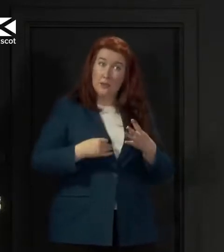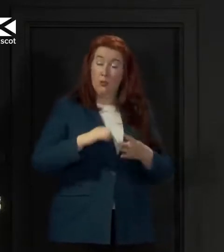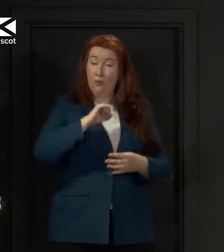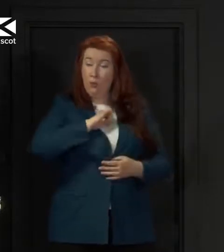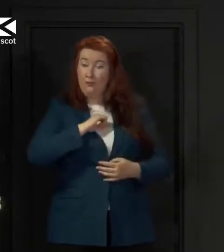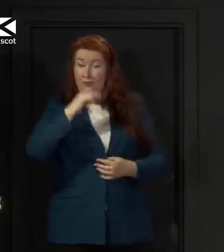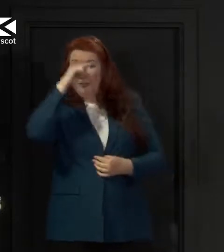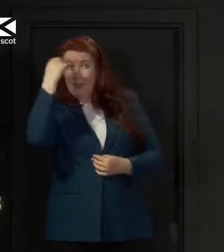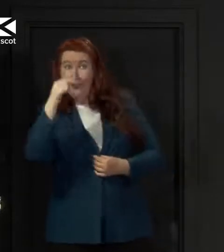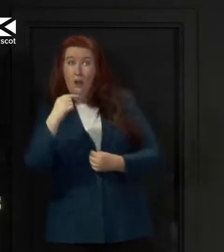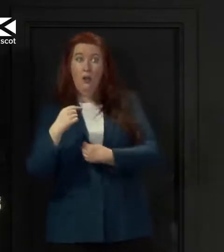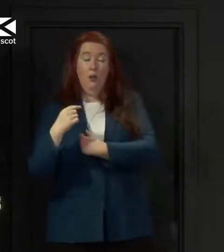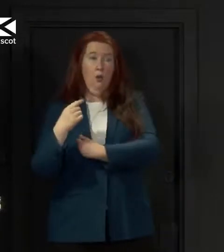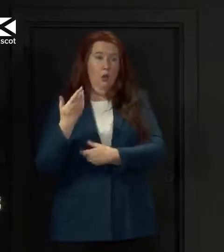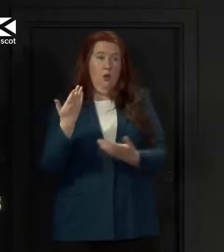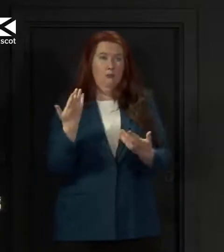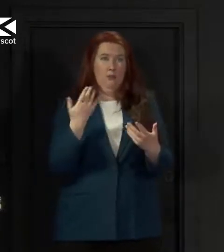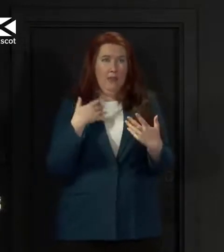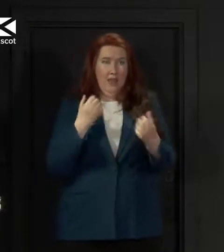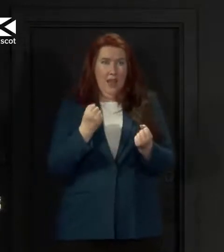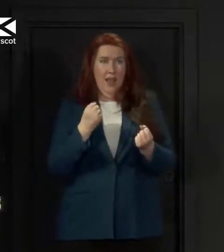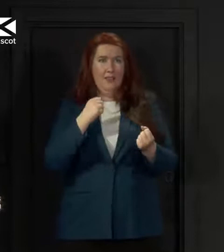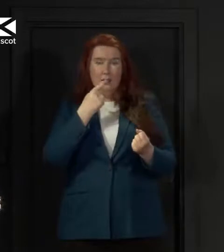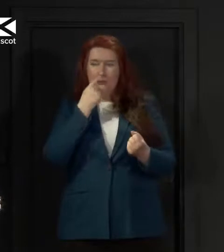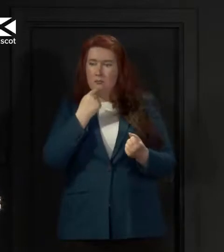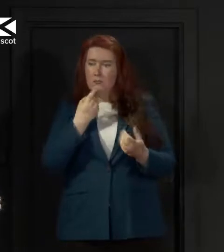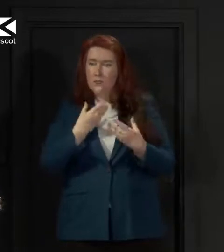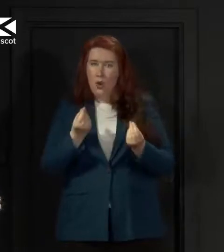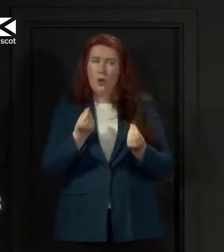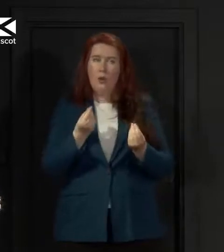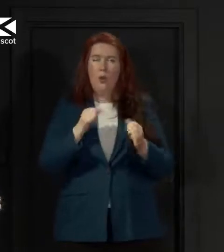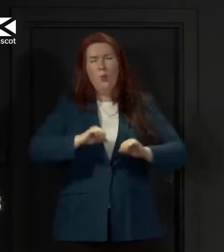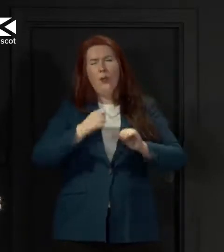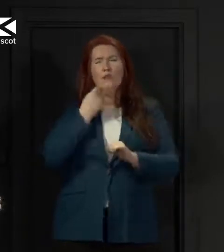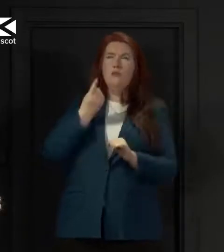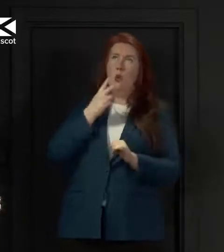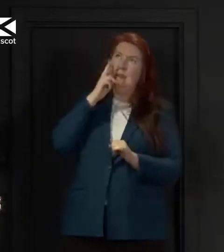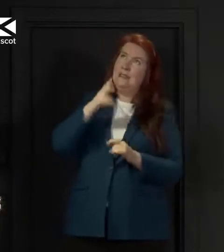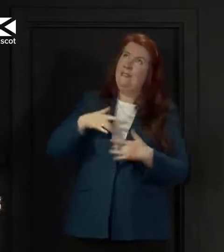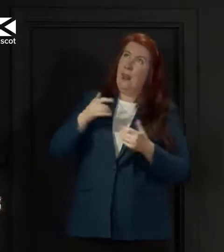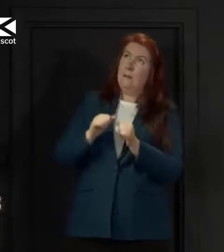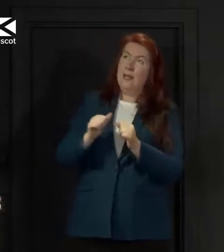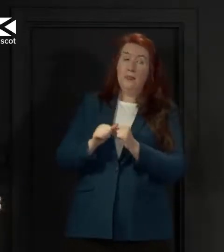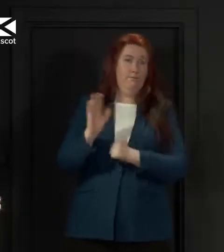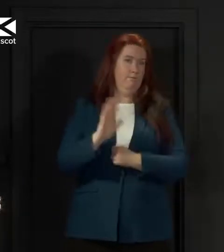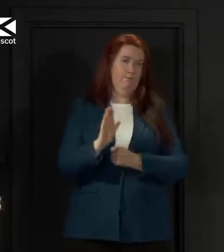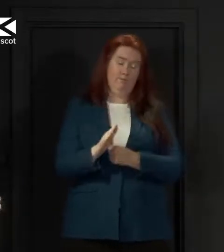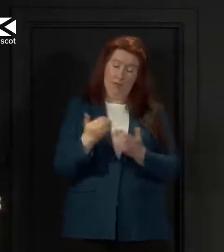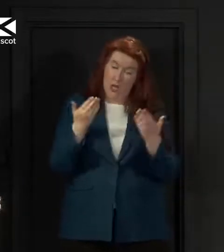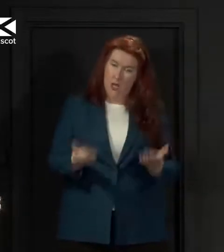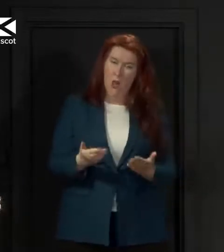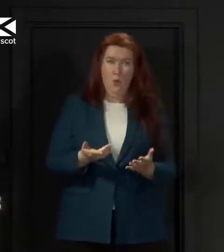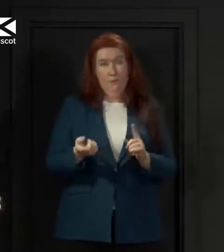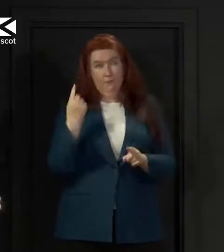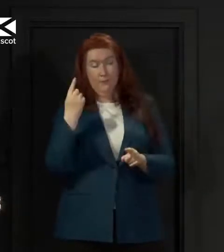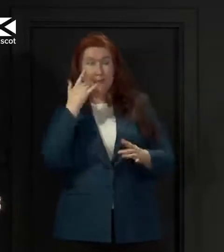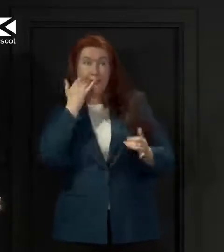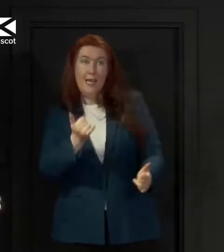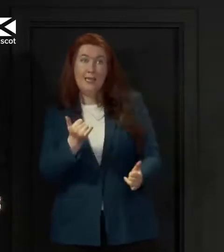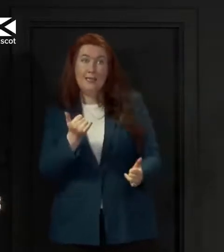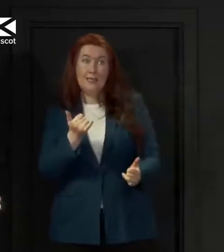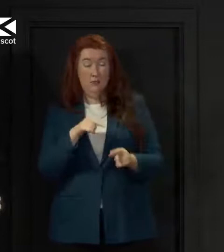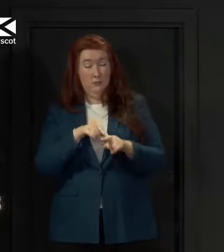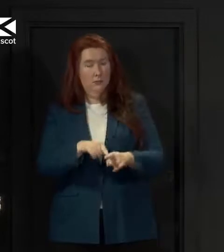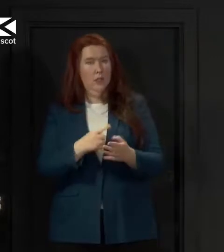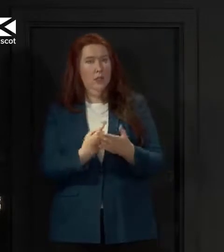if you might feel better tomorrow. Get tested and follow the advice on self-isolation. We are